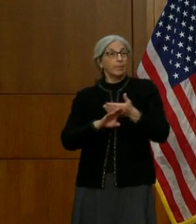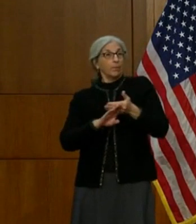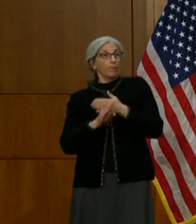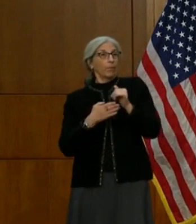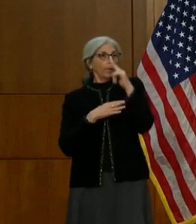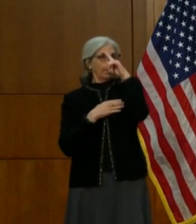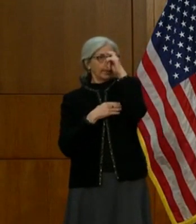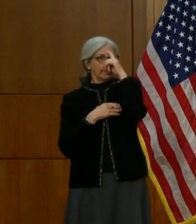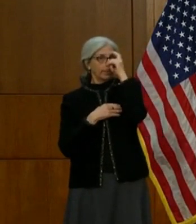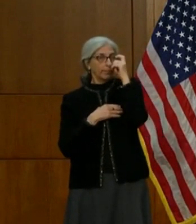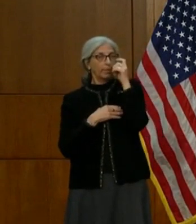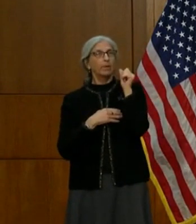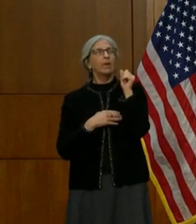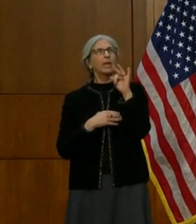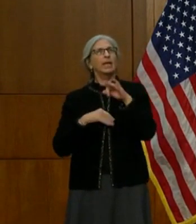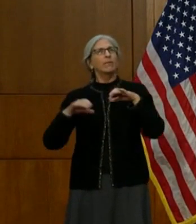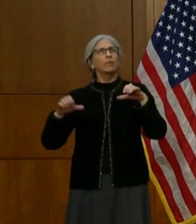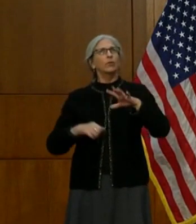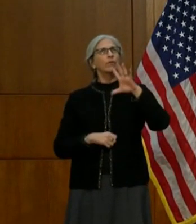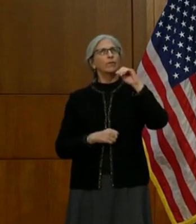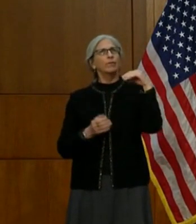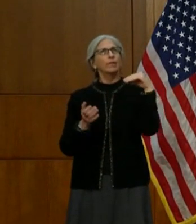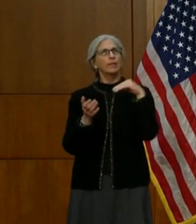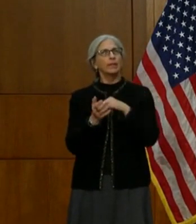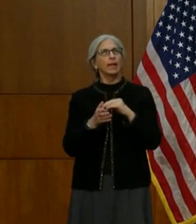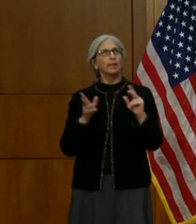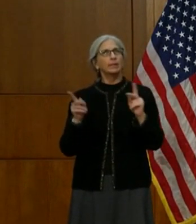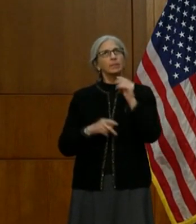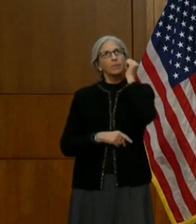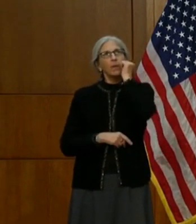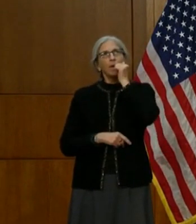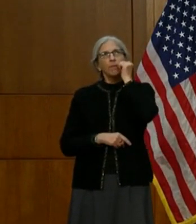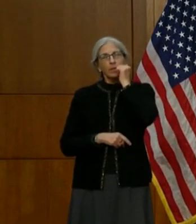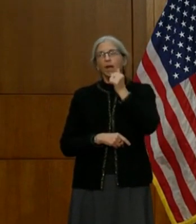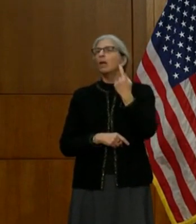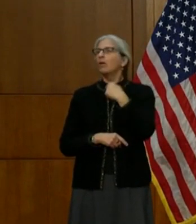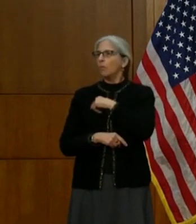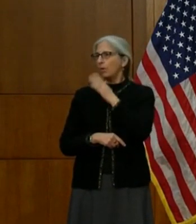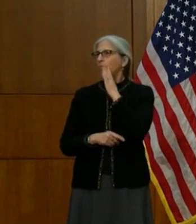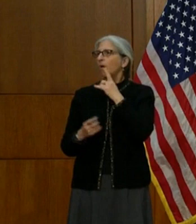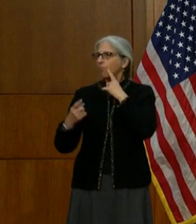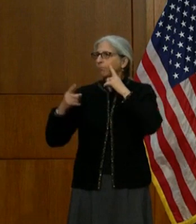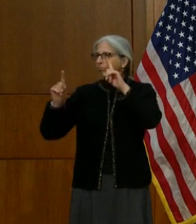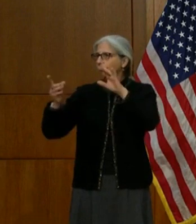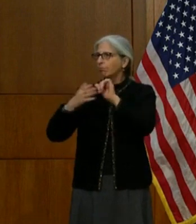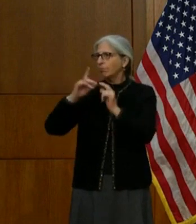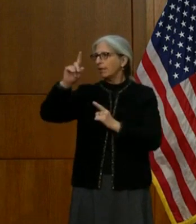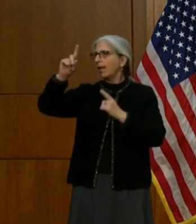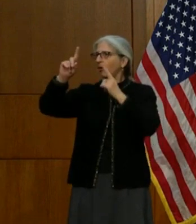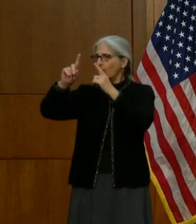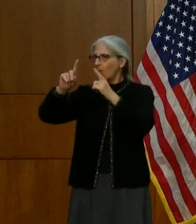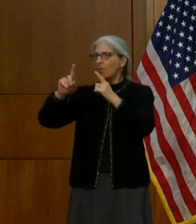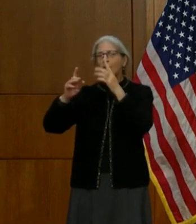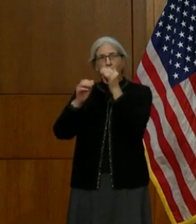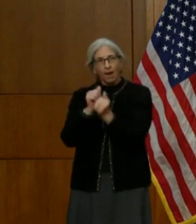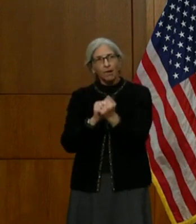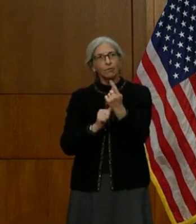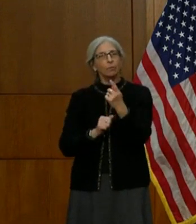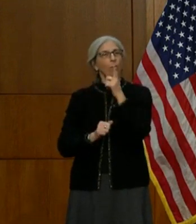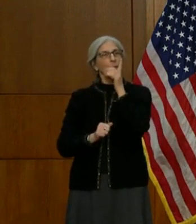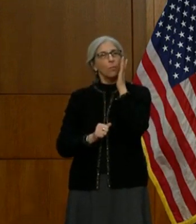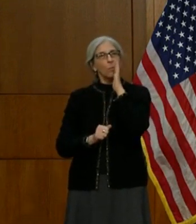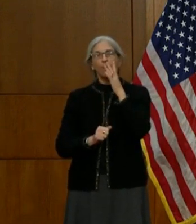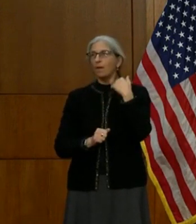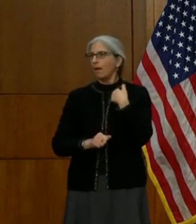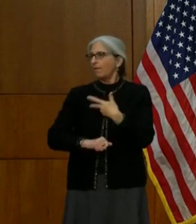of 50,000 individuals a day, that's what will get us to that goal. And your other question,